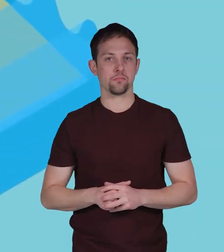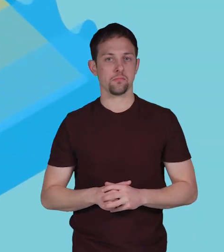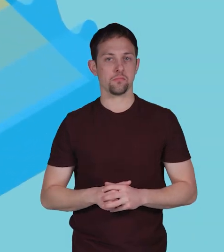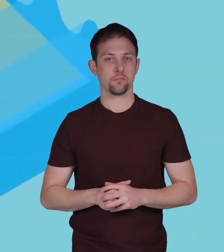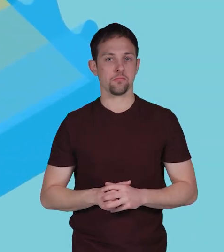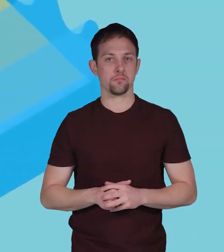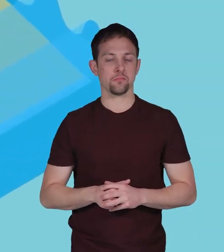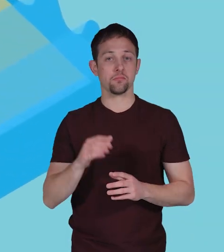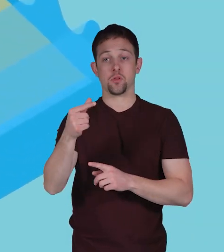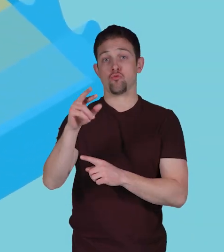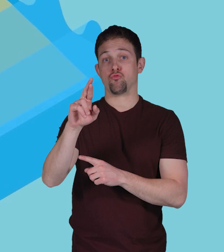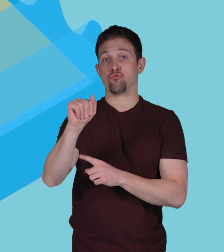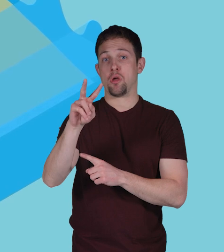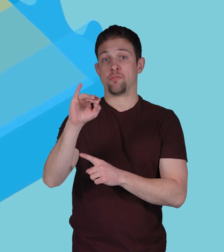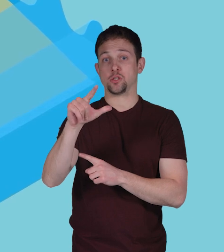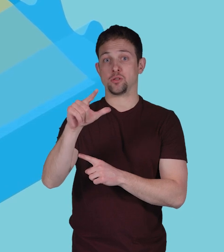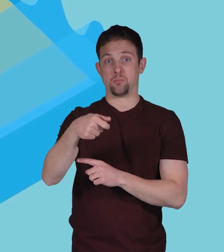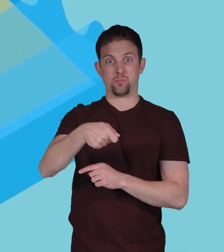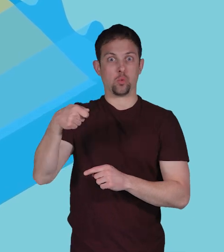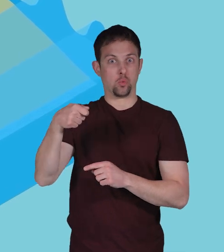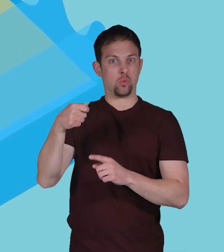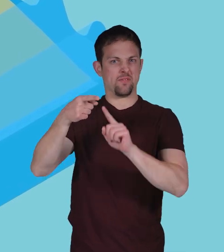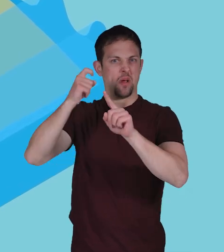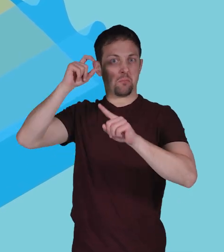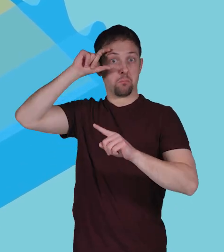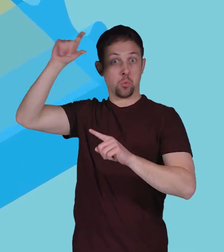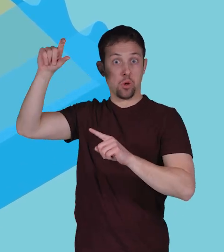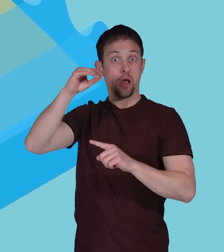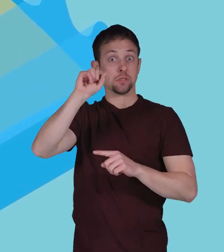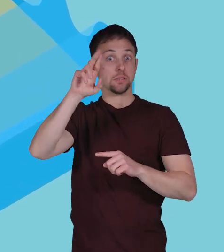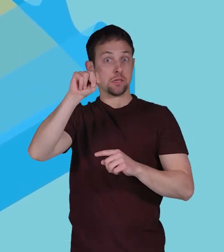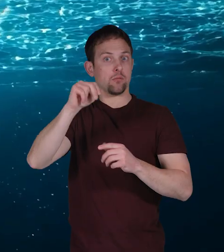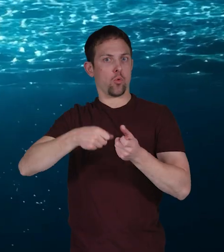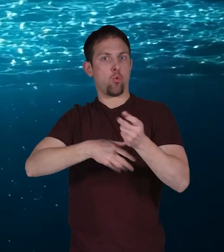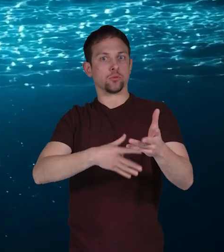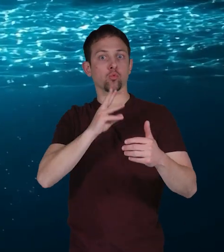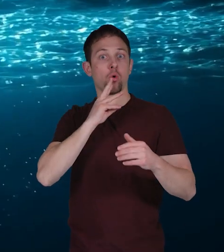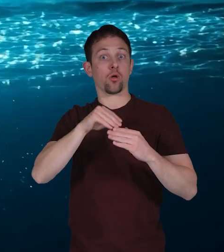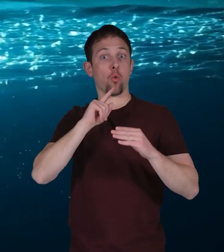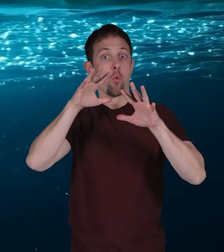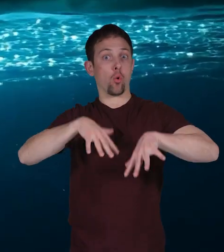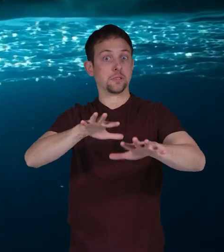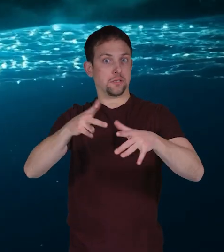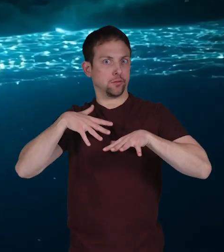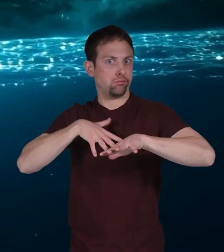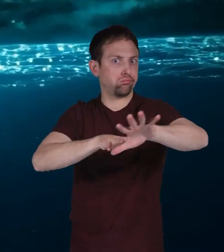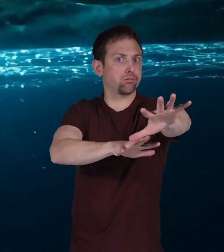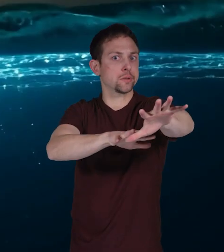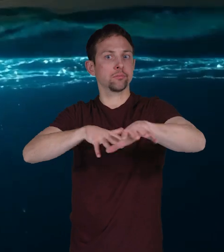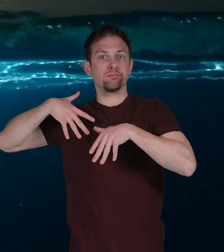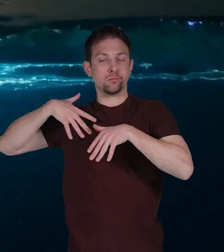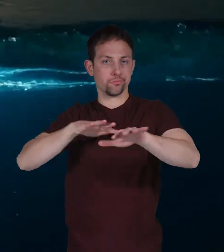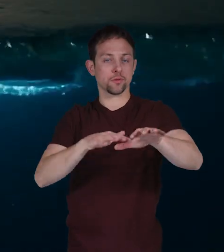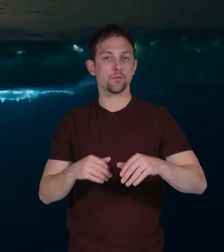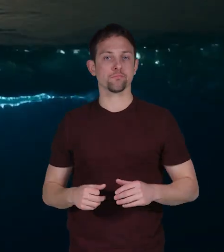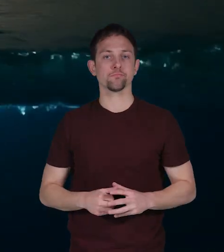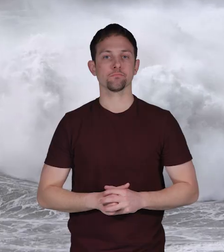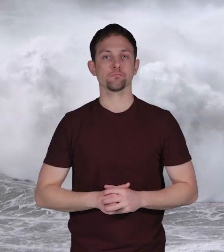The gravitational pull of the moon and the sun causes the water in the ocean to bulge out, which